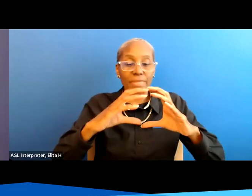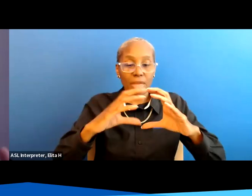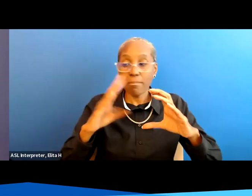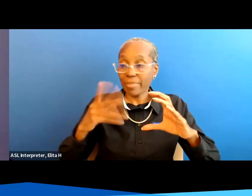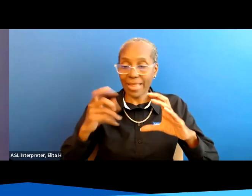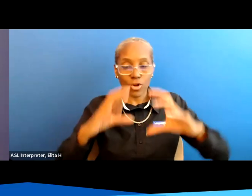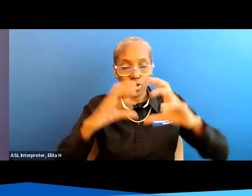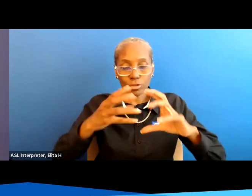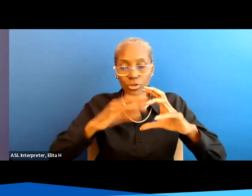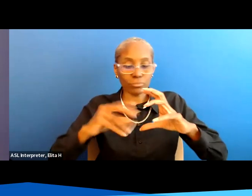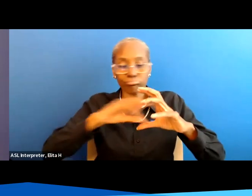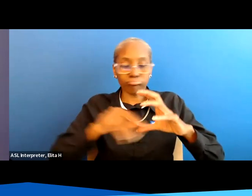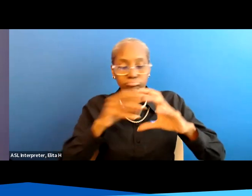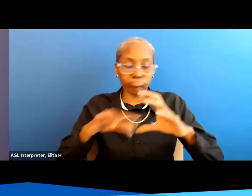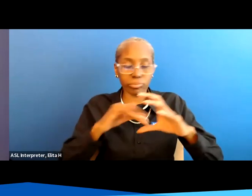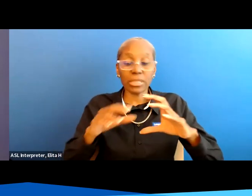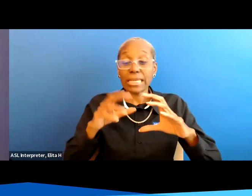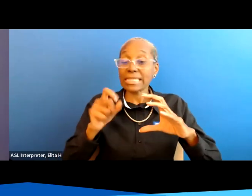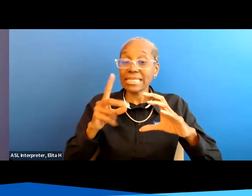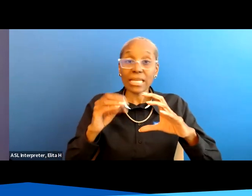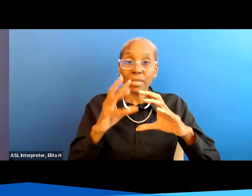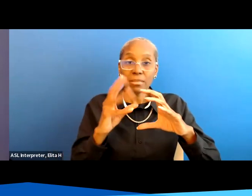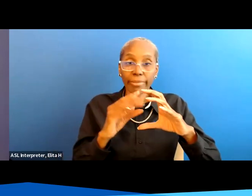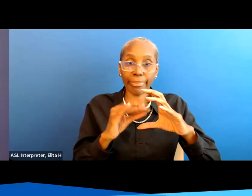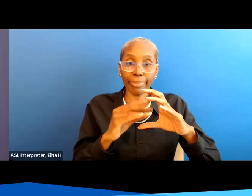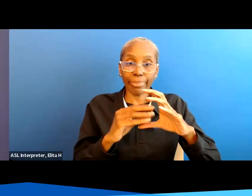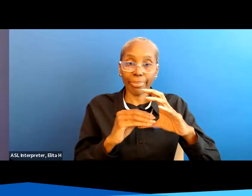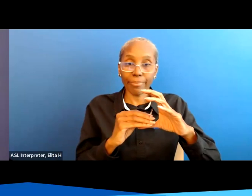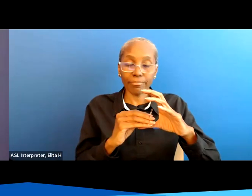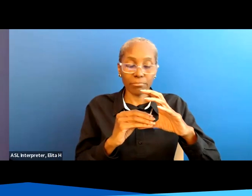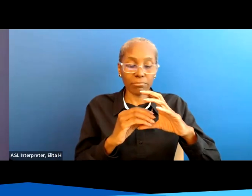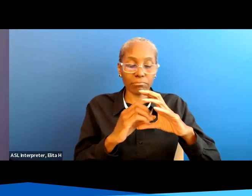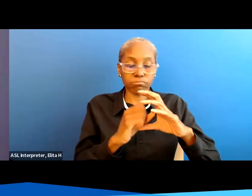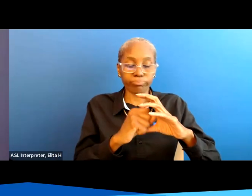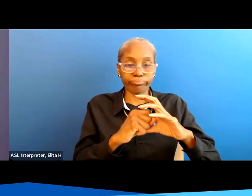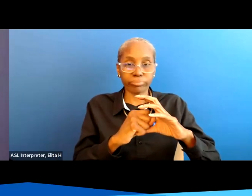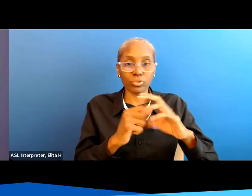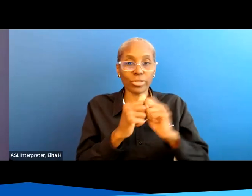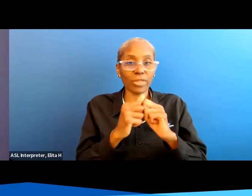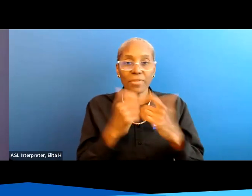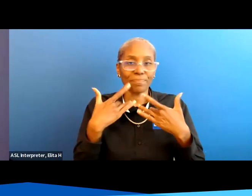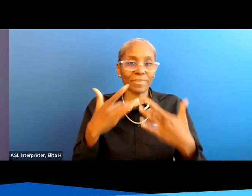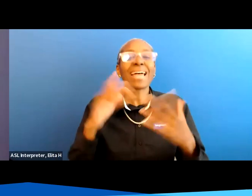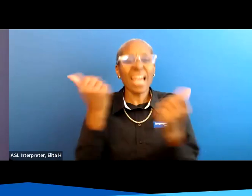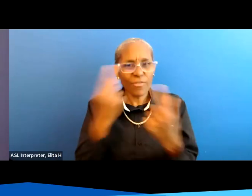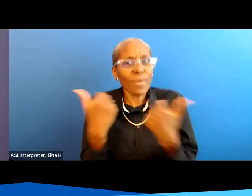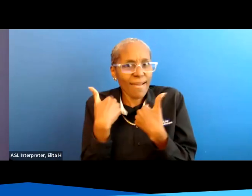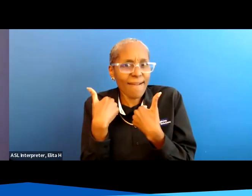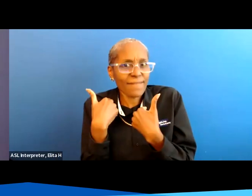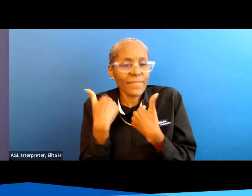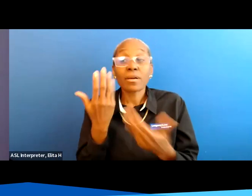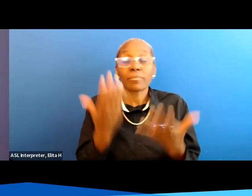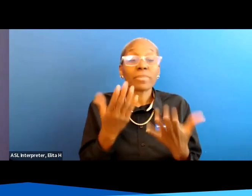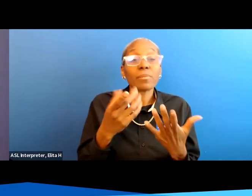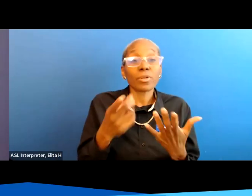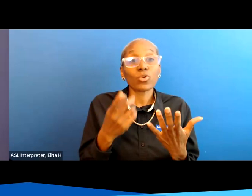to kind of stagnate uh and collect together so everybody has it but it might be to the point